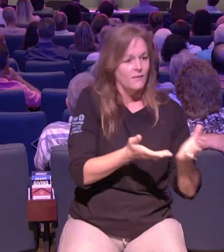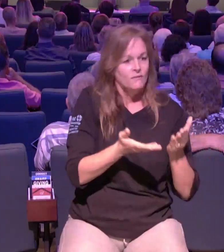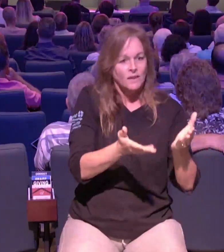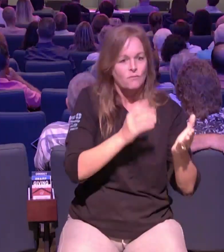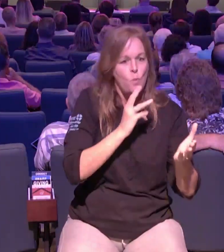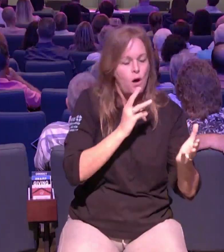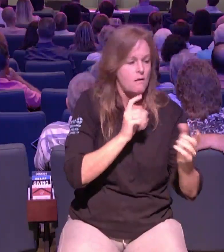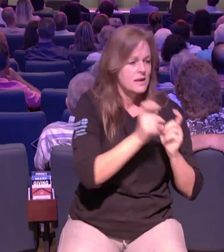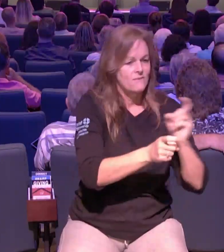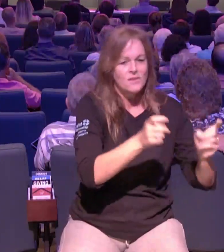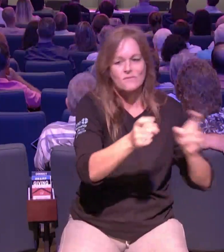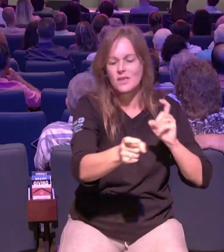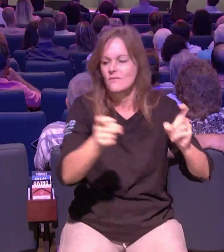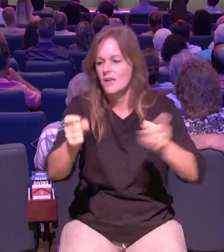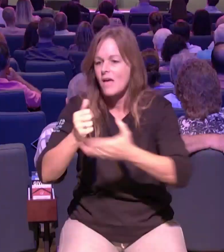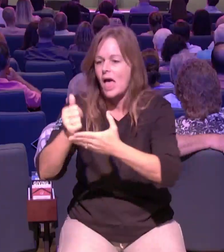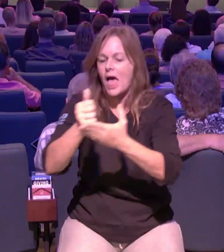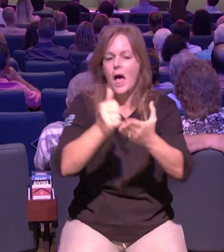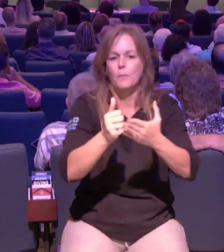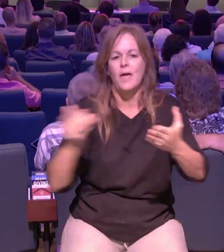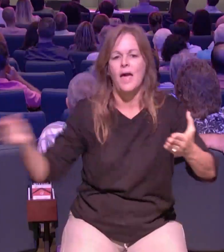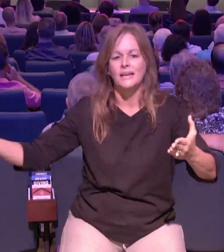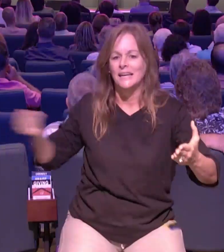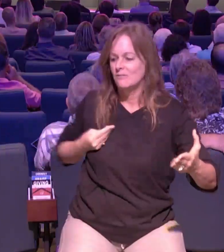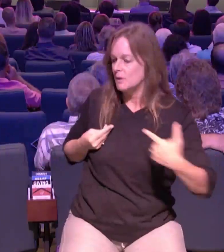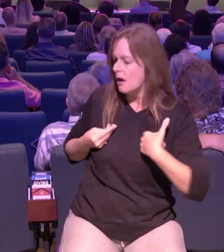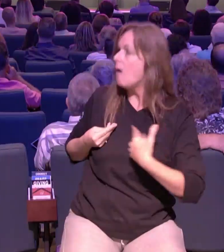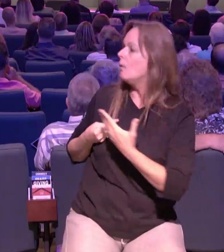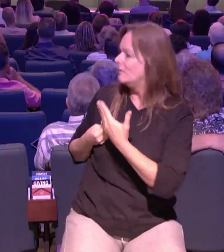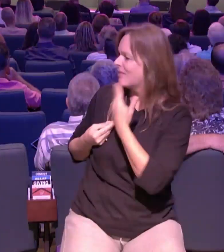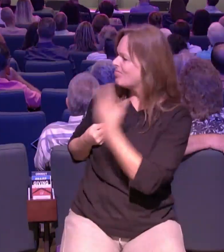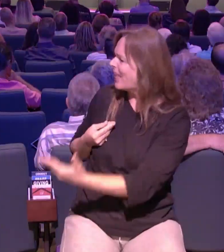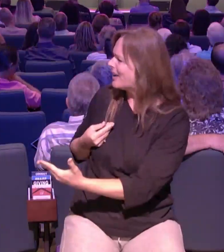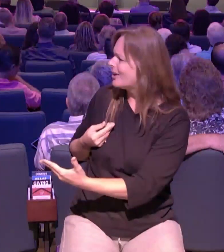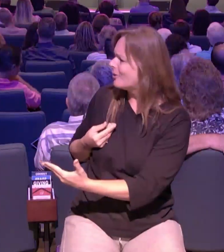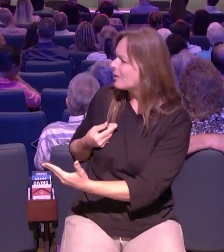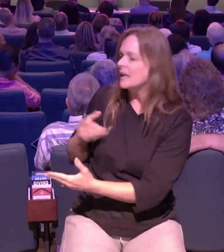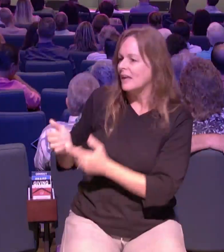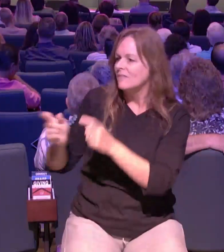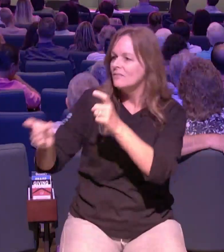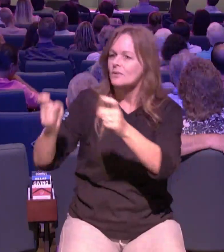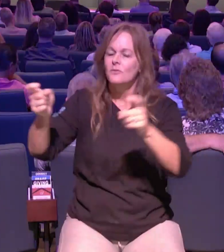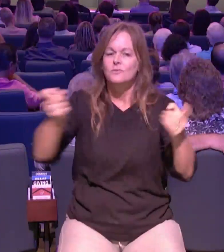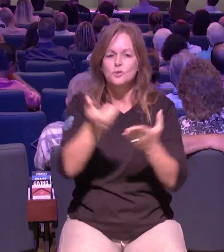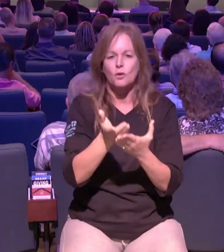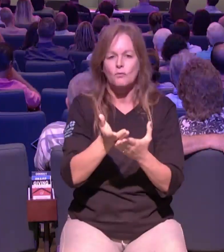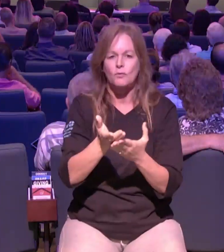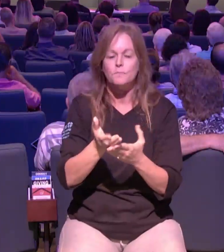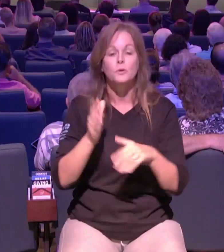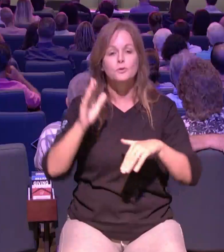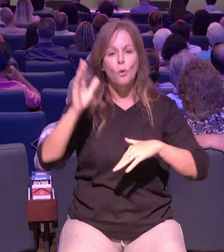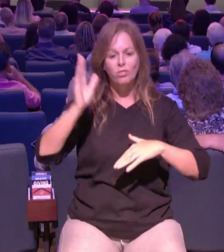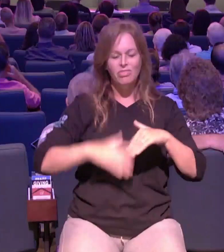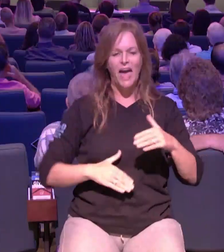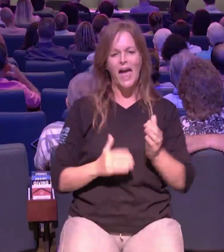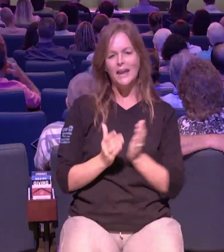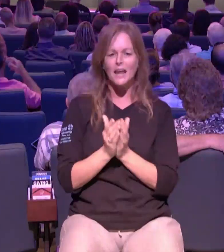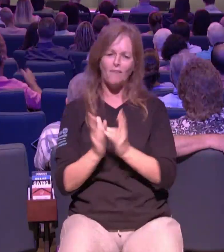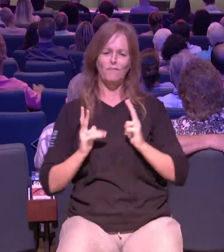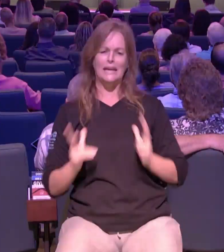every day serving using their gifts and their talents and their ability because it's really about jesus has it going on amen i got an email